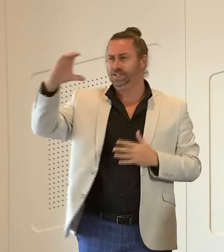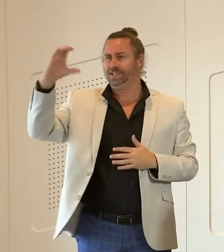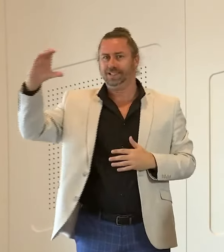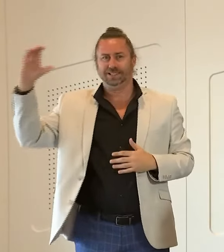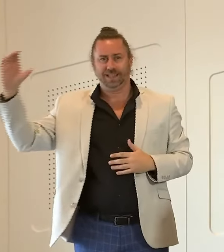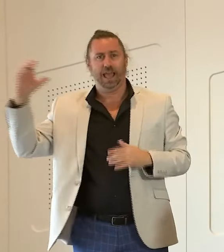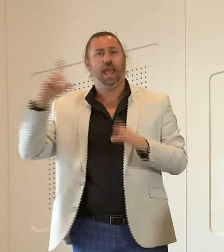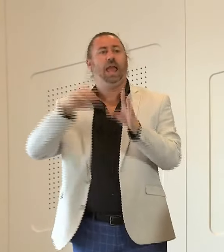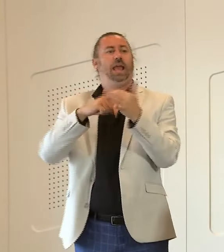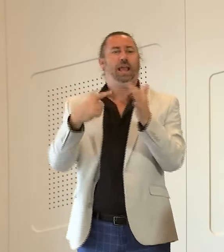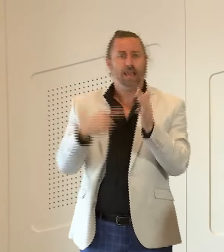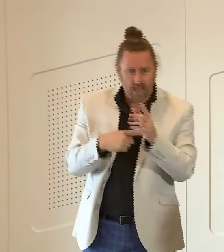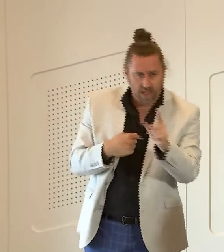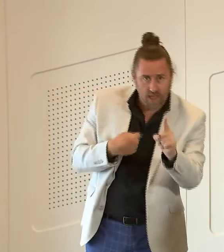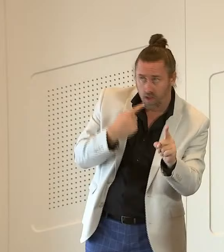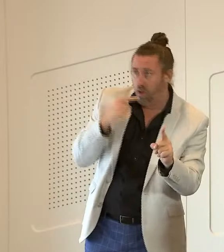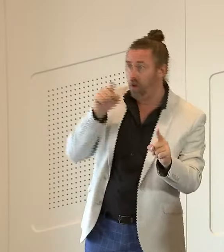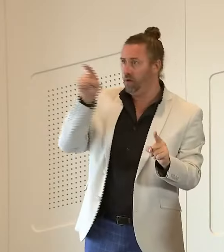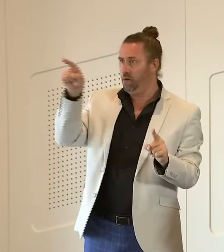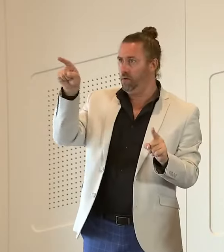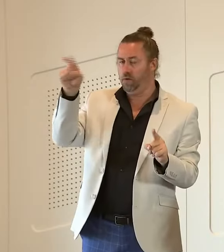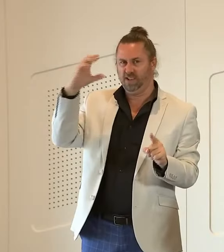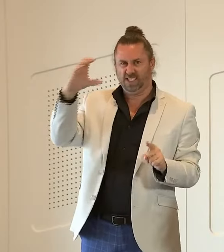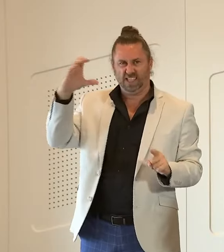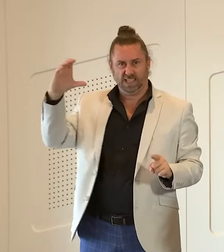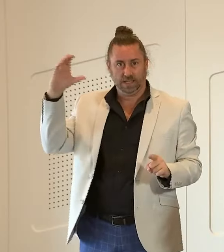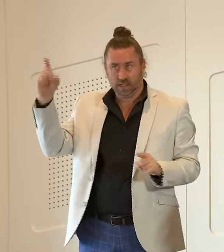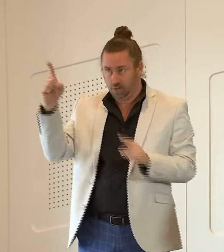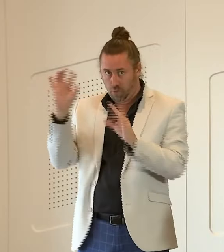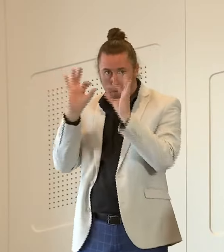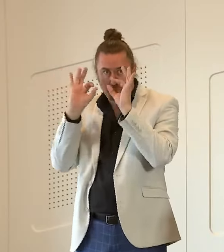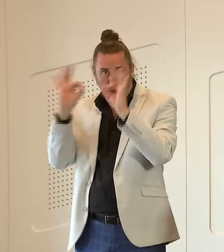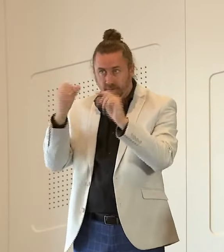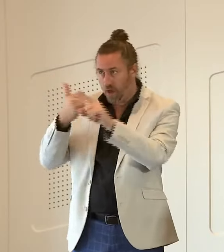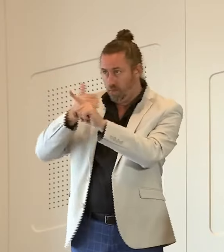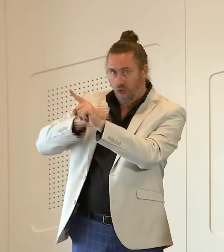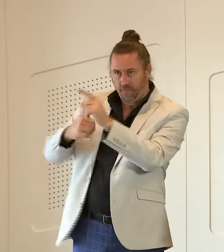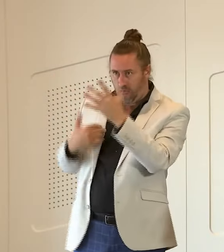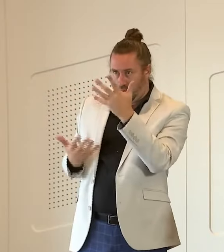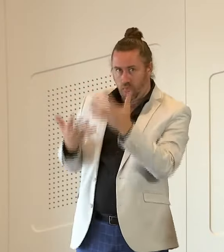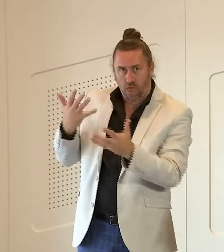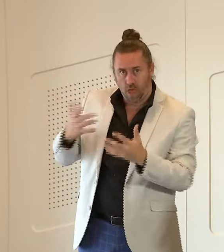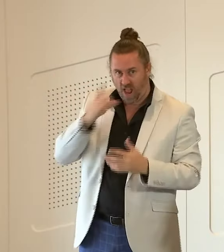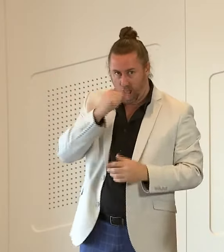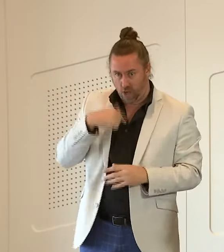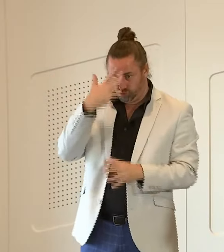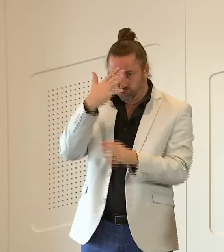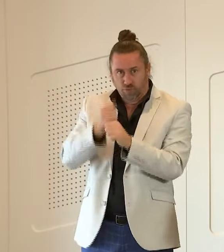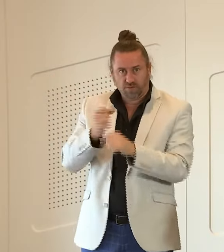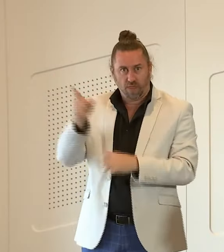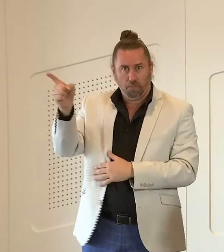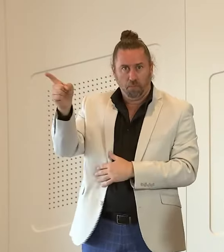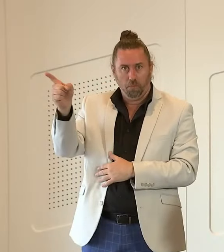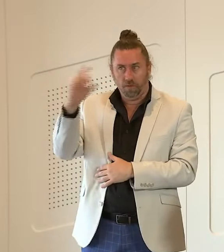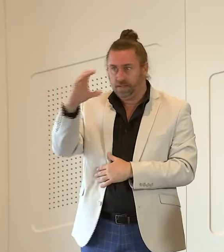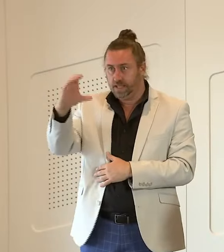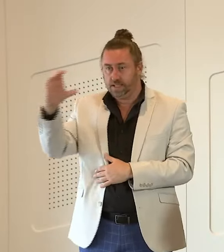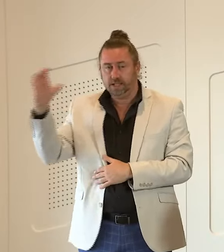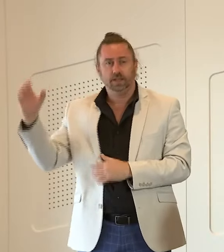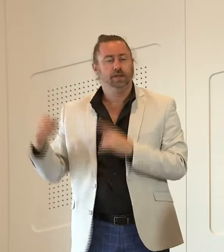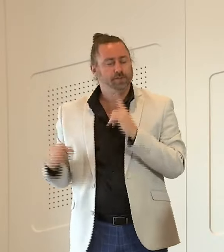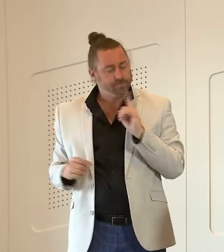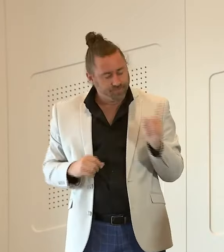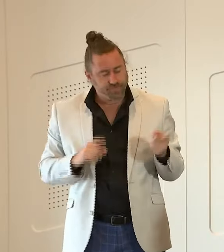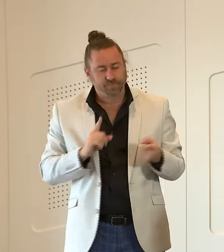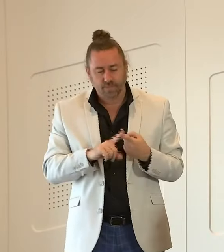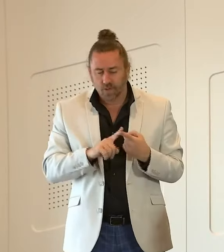of body themselves being investigated now how can public servants or the public have any trust in this well they can have